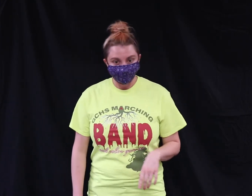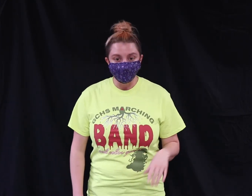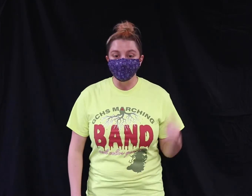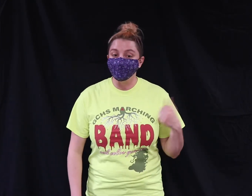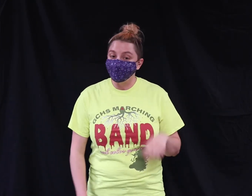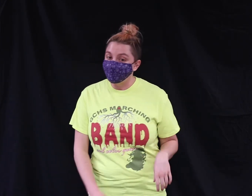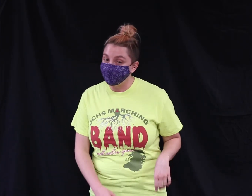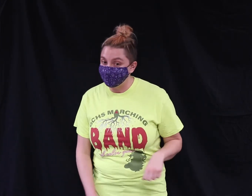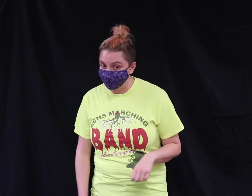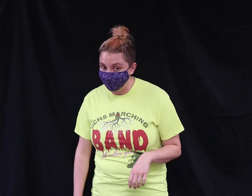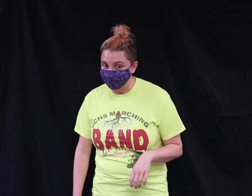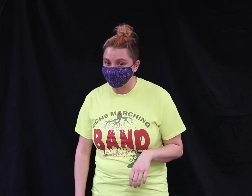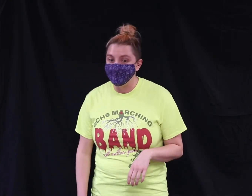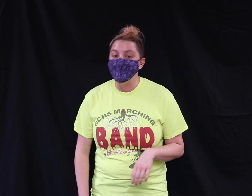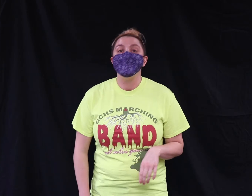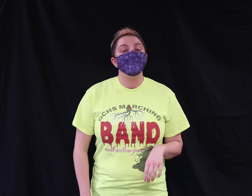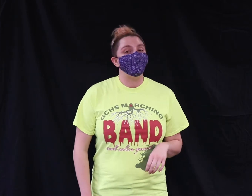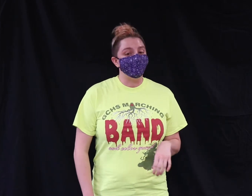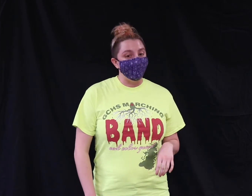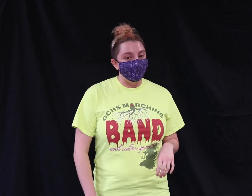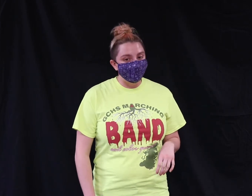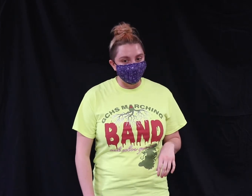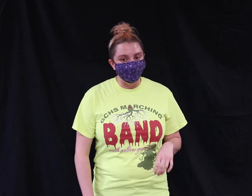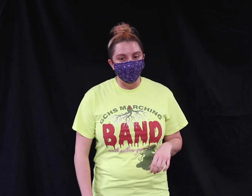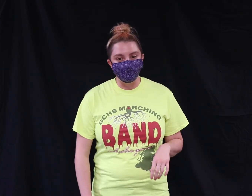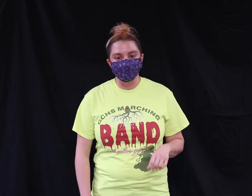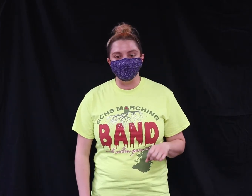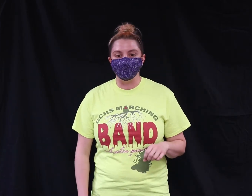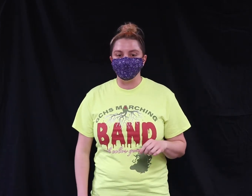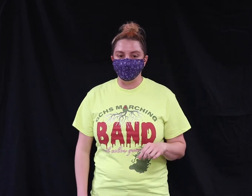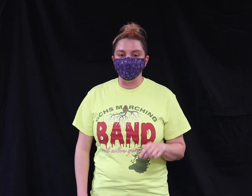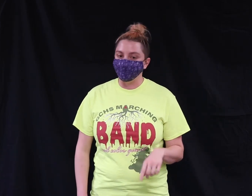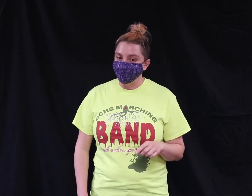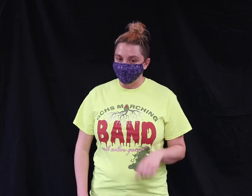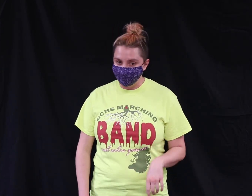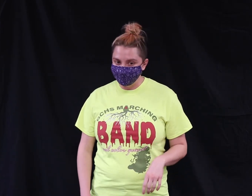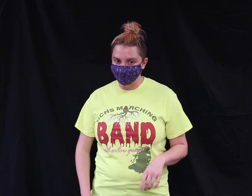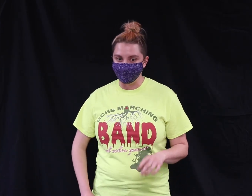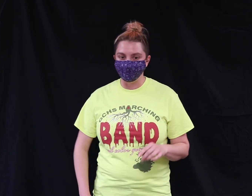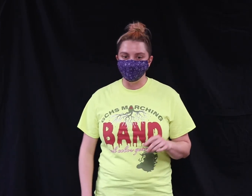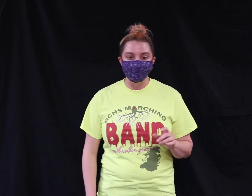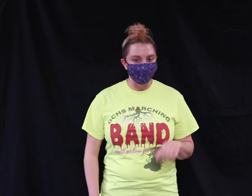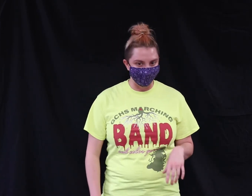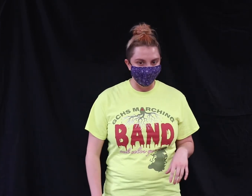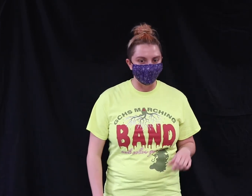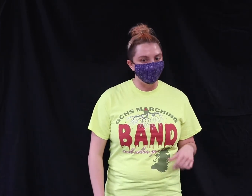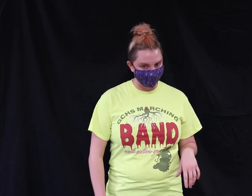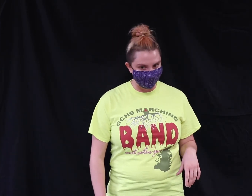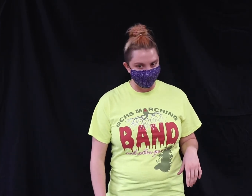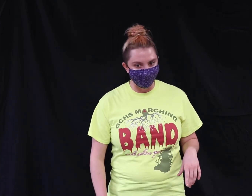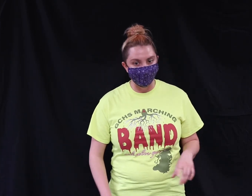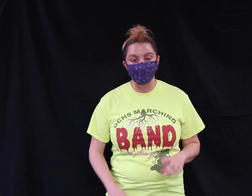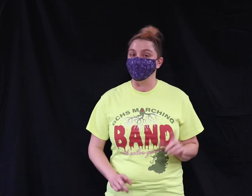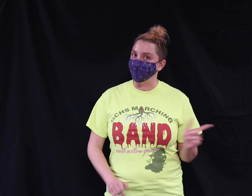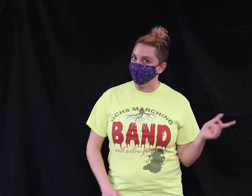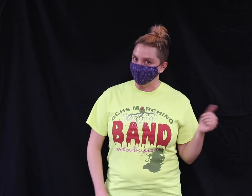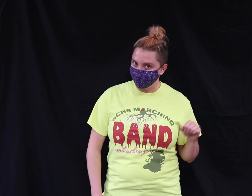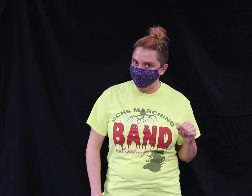For clubs and activities, the math team hosted their first meet of the year on Wednesday and had a well-rounded